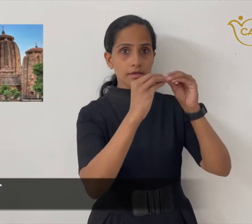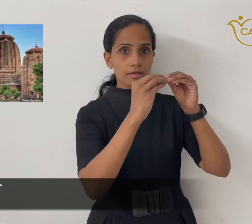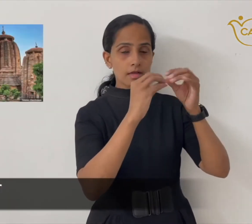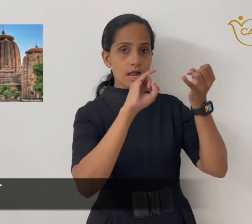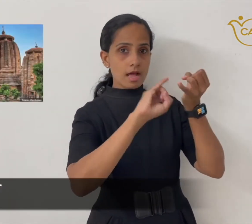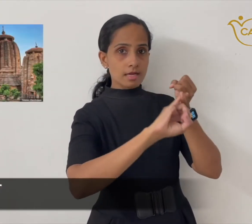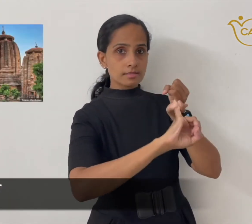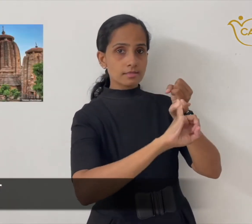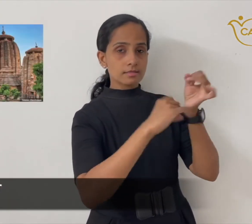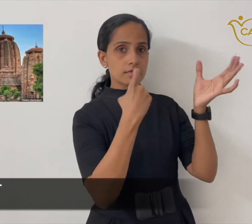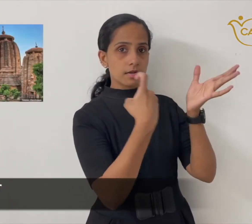Bhubaneshwar